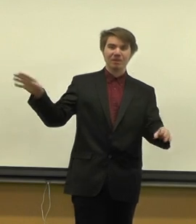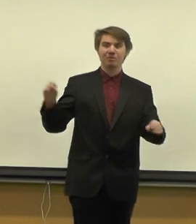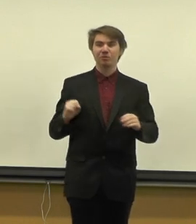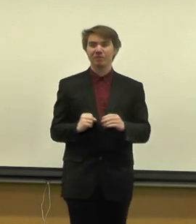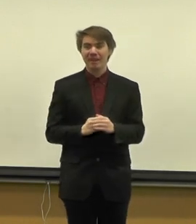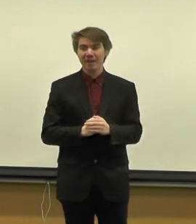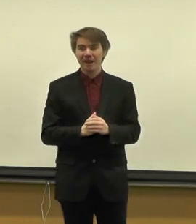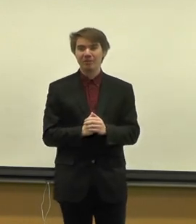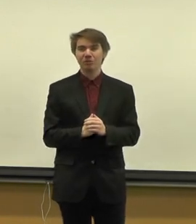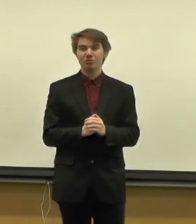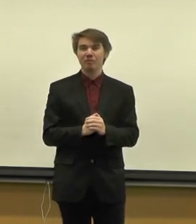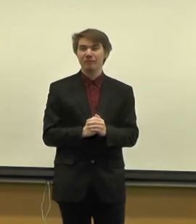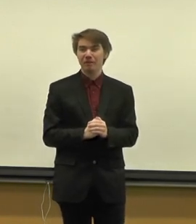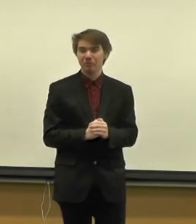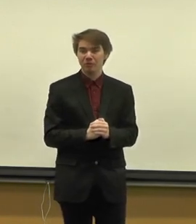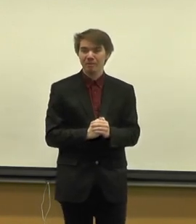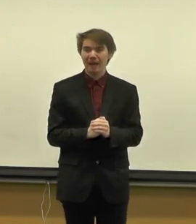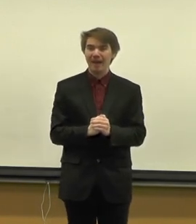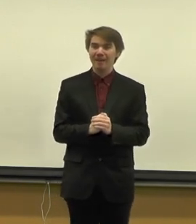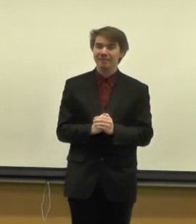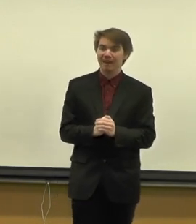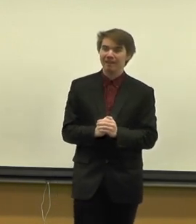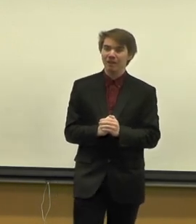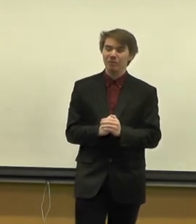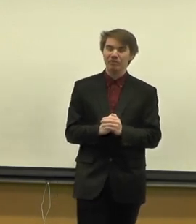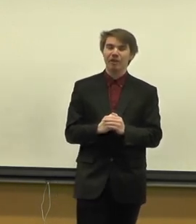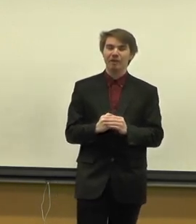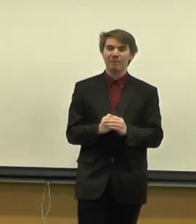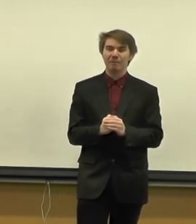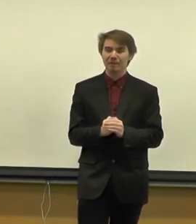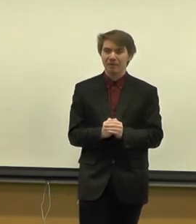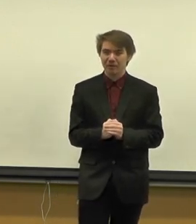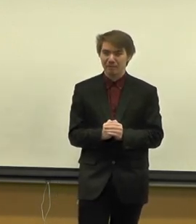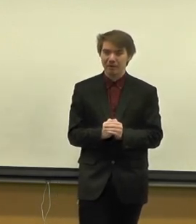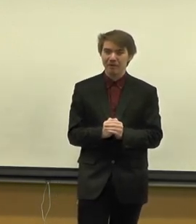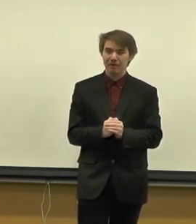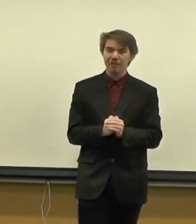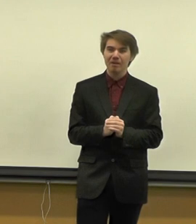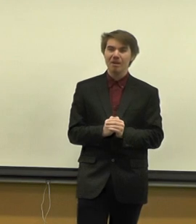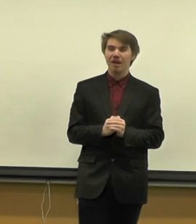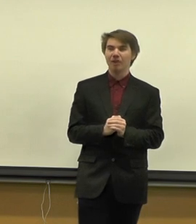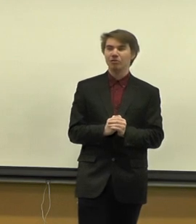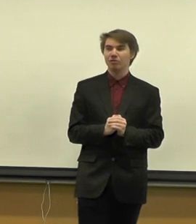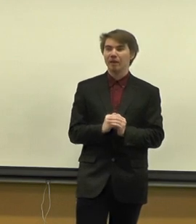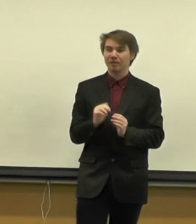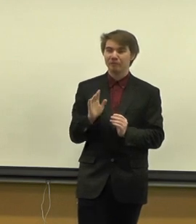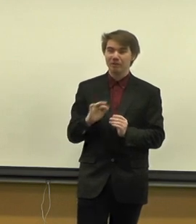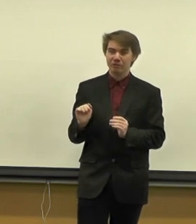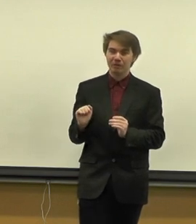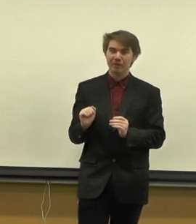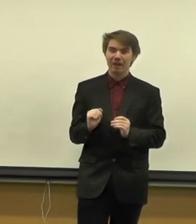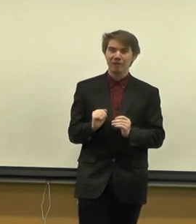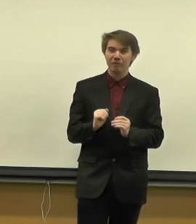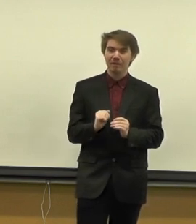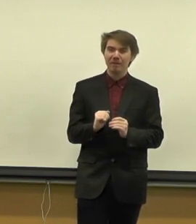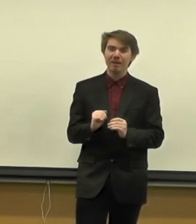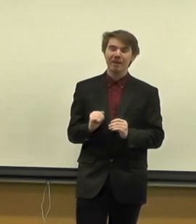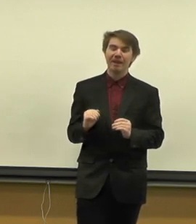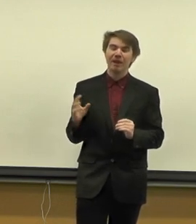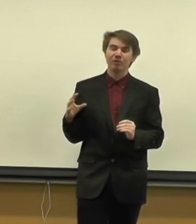So today, I told you a bit of history behind SILENG with an outcome to be here in America. I showed you how to fingerspell the alphabet and how